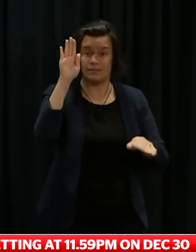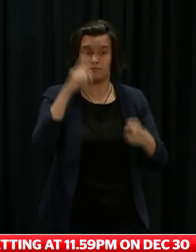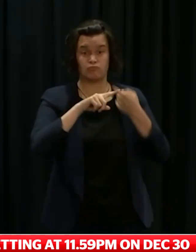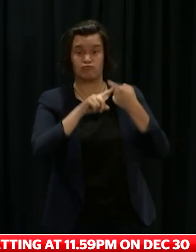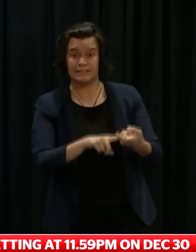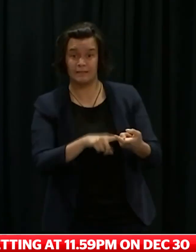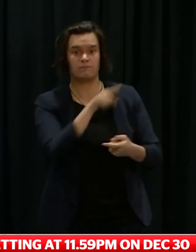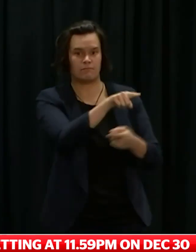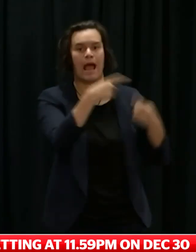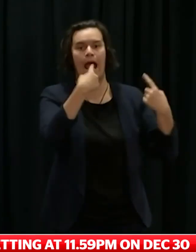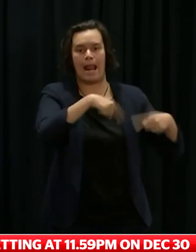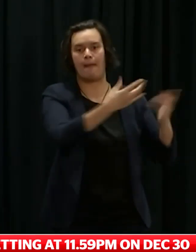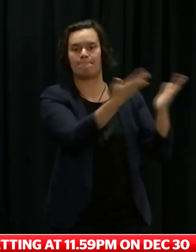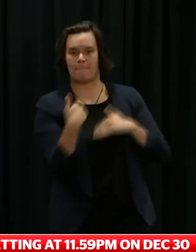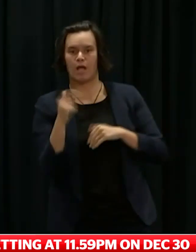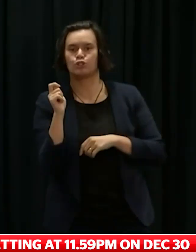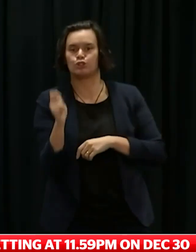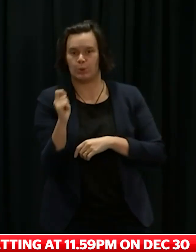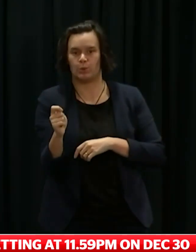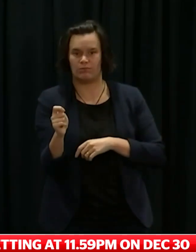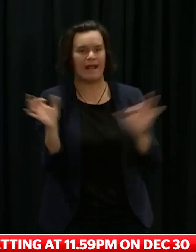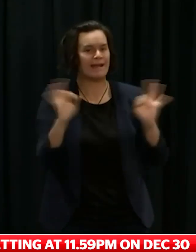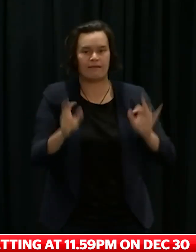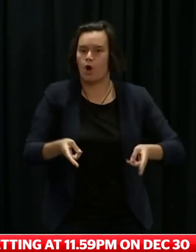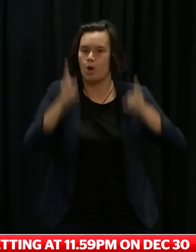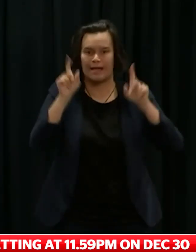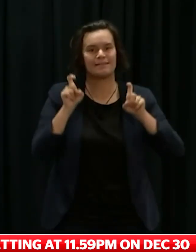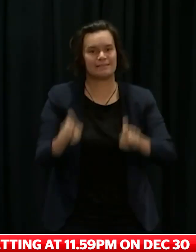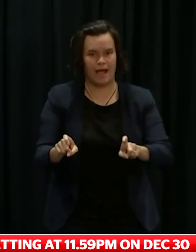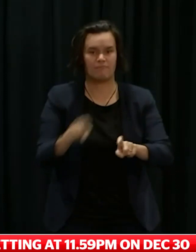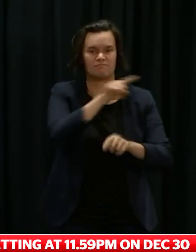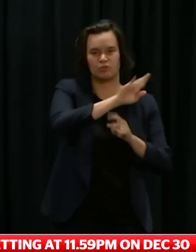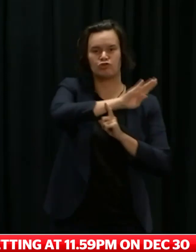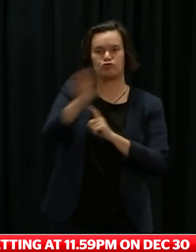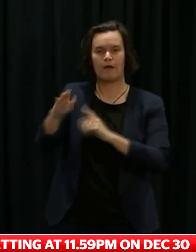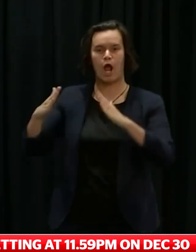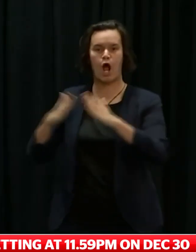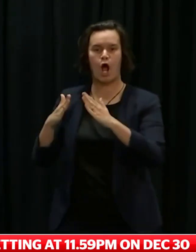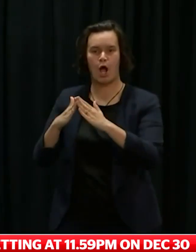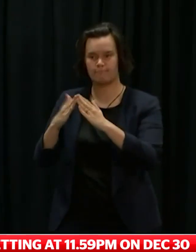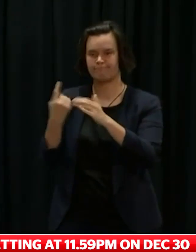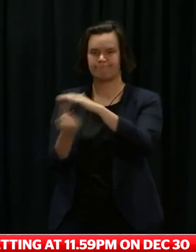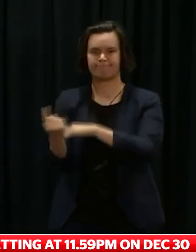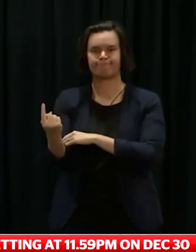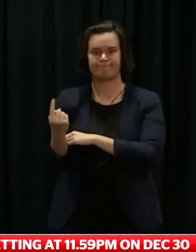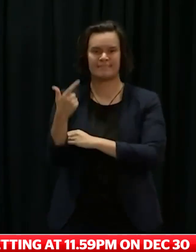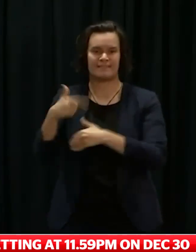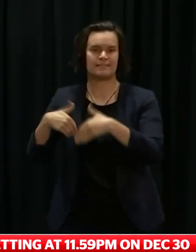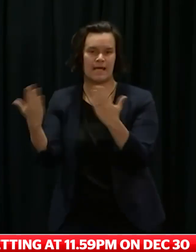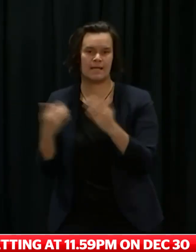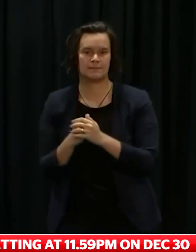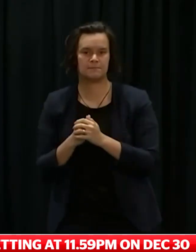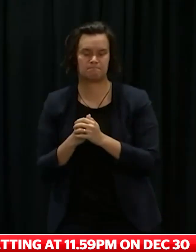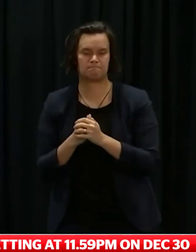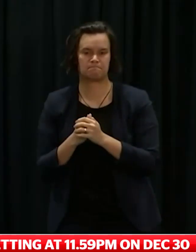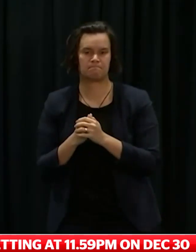home for seven days. But in light of the global Omicron situation, Ministers with Pada Act will receive the latest advice from the Ministry of Health on the